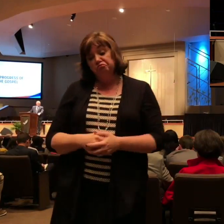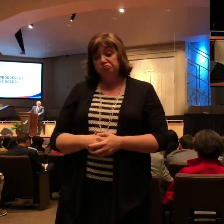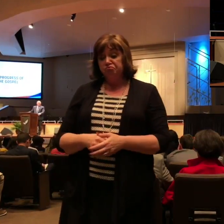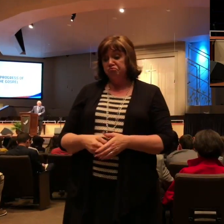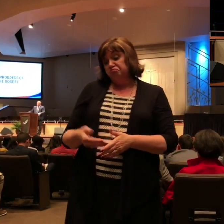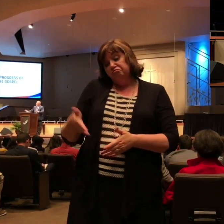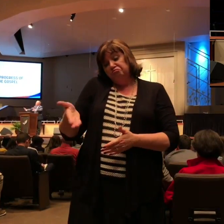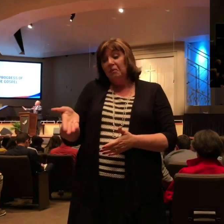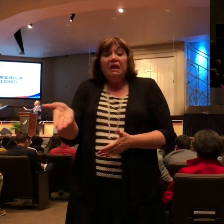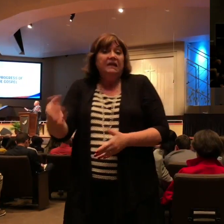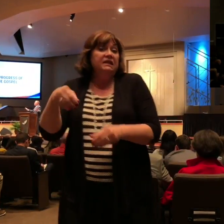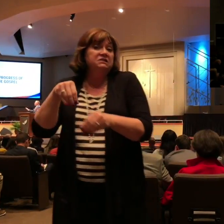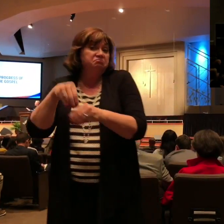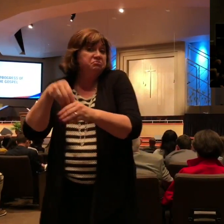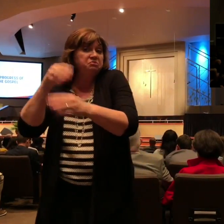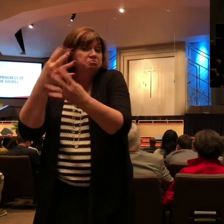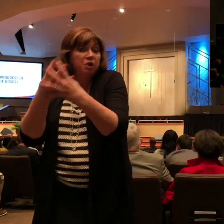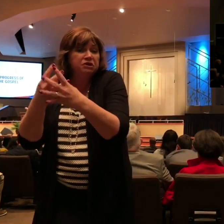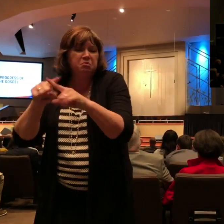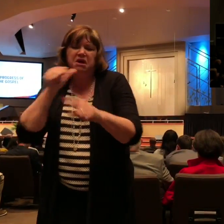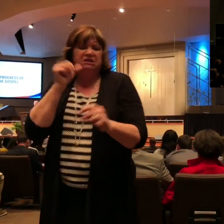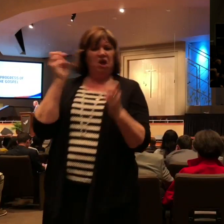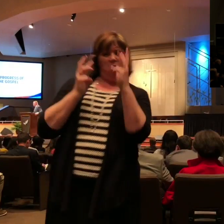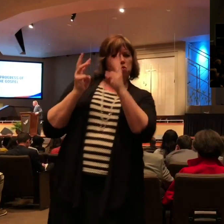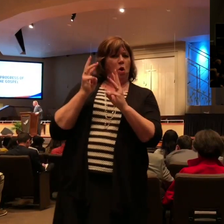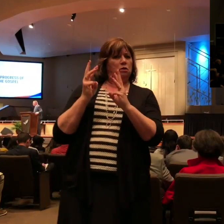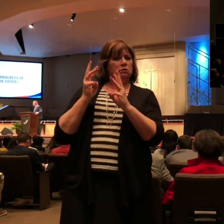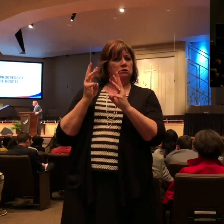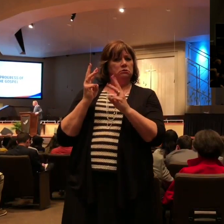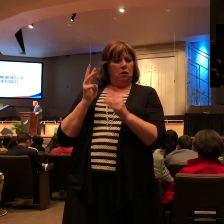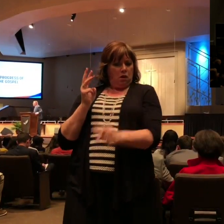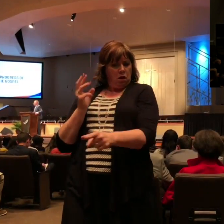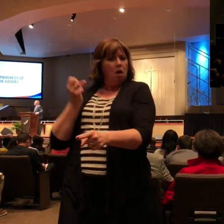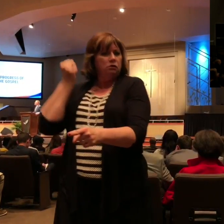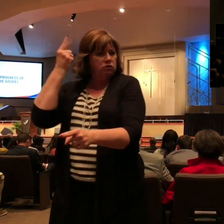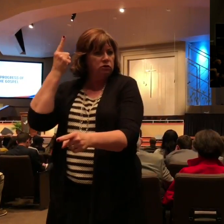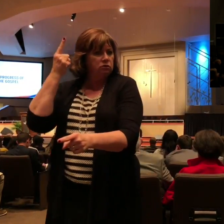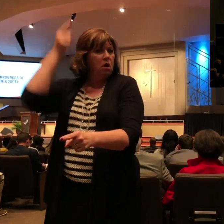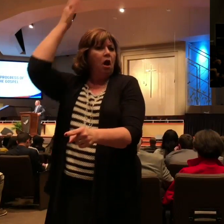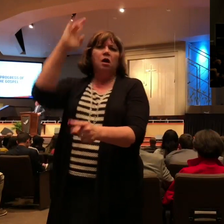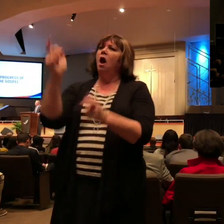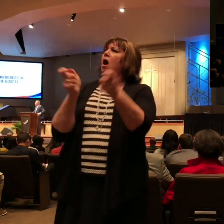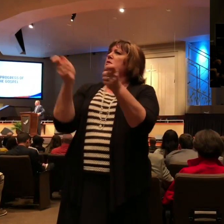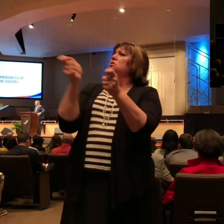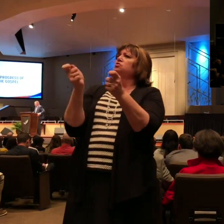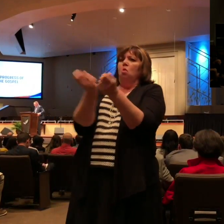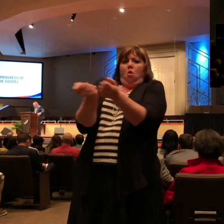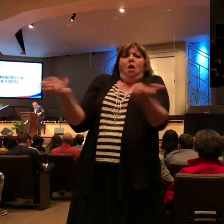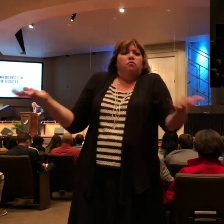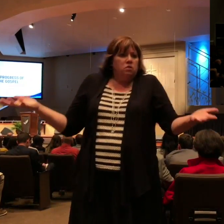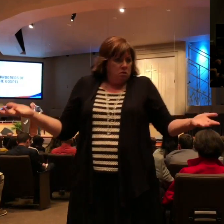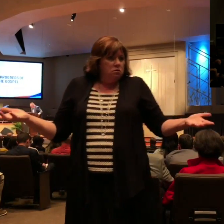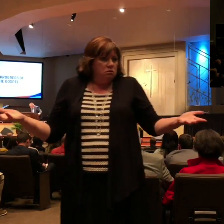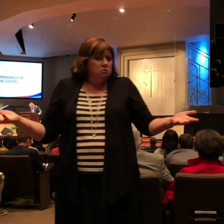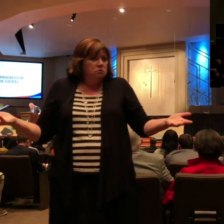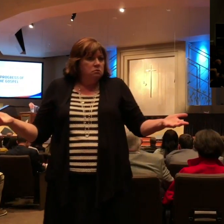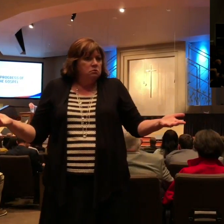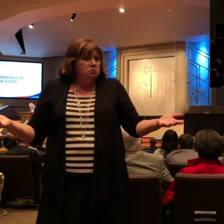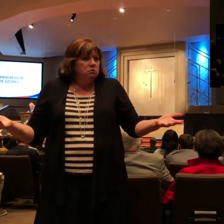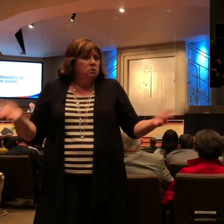dreaming that it would. But I'm not worried because God's in control. God knows what he's doing. And God knows exactly what he wants to